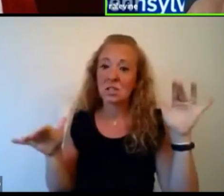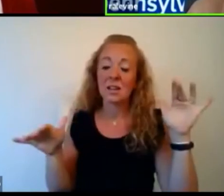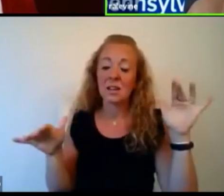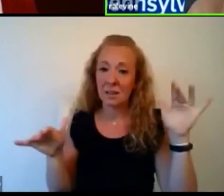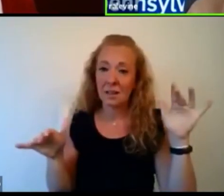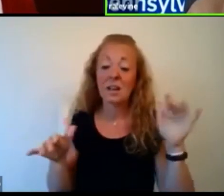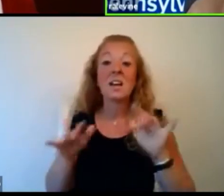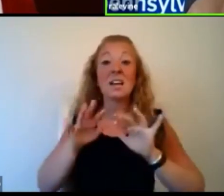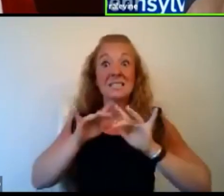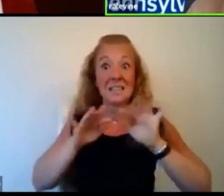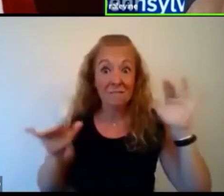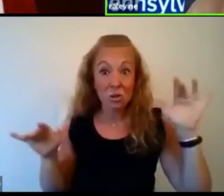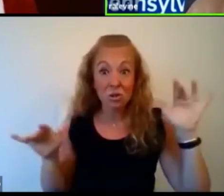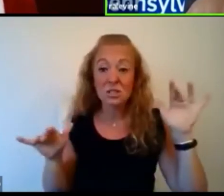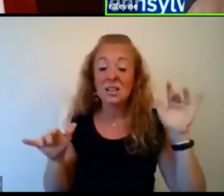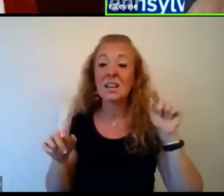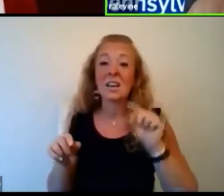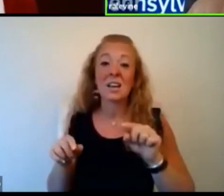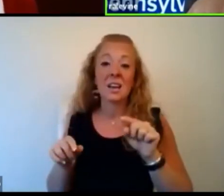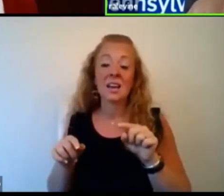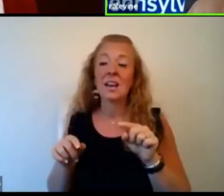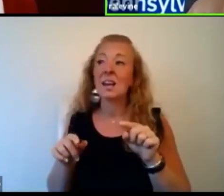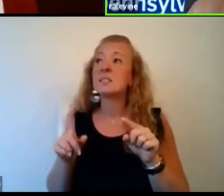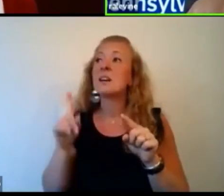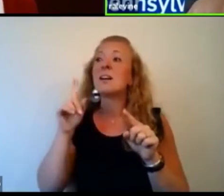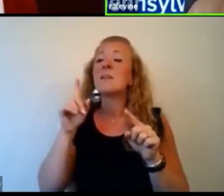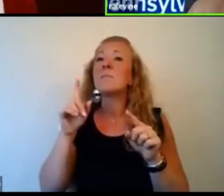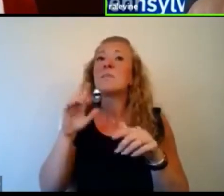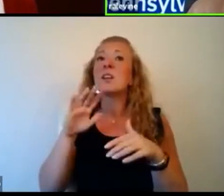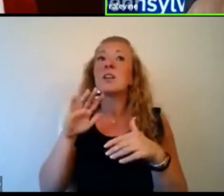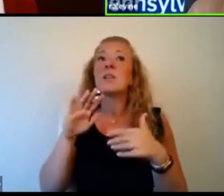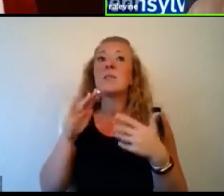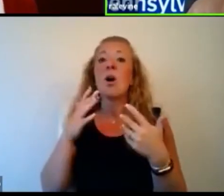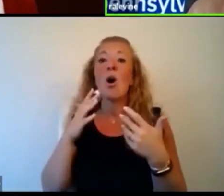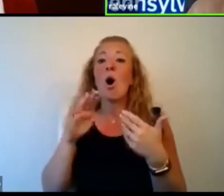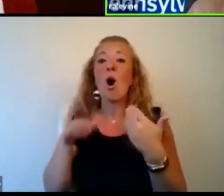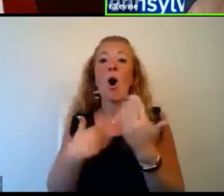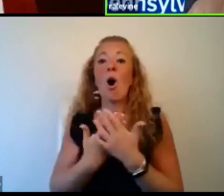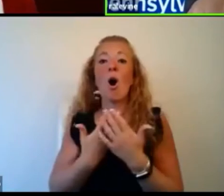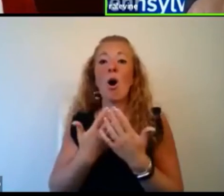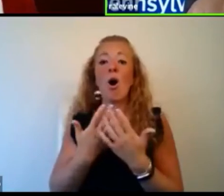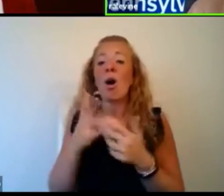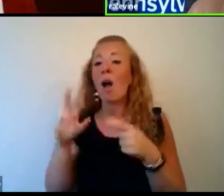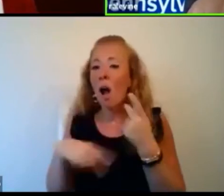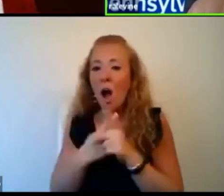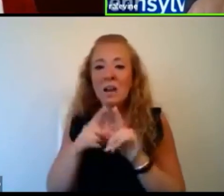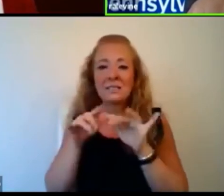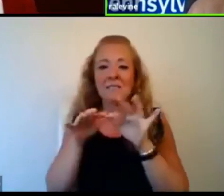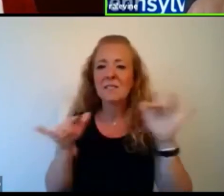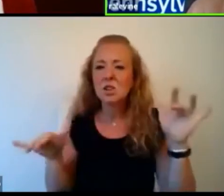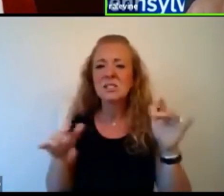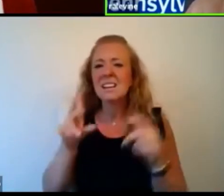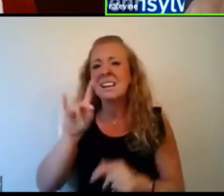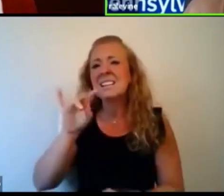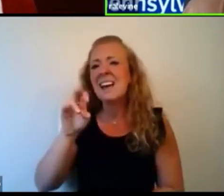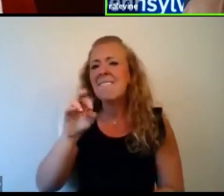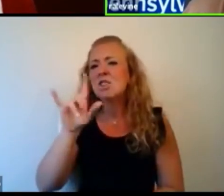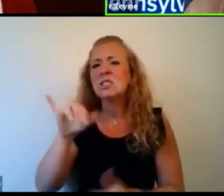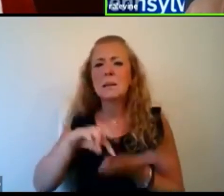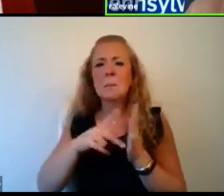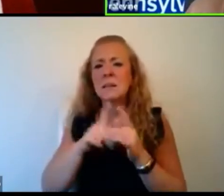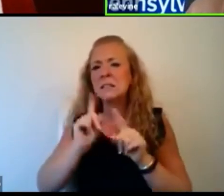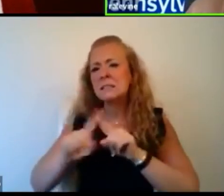think diversity in all of its spaces, in all of the myriad tapestry of this world,